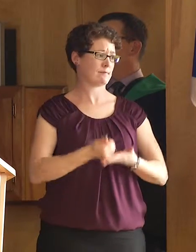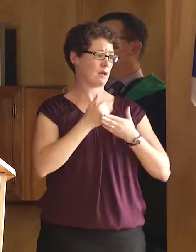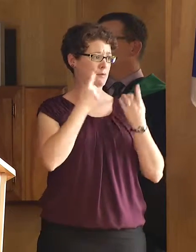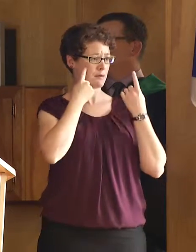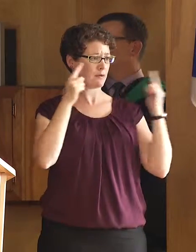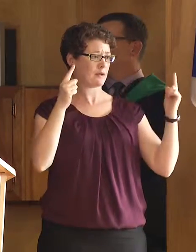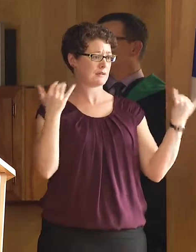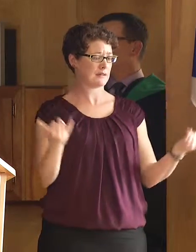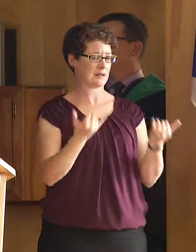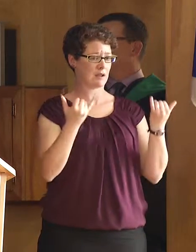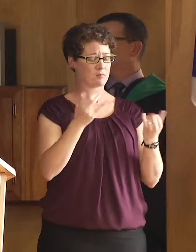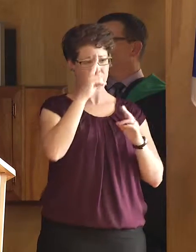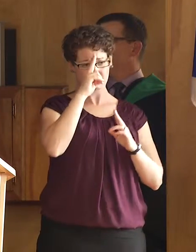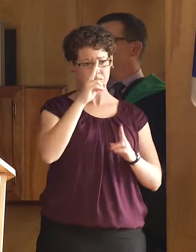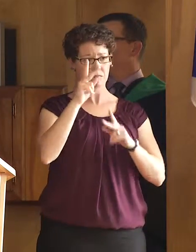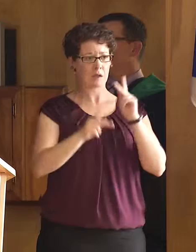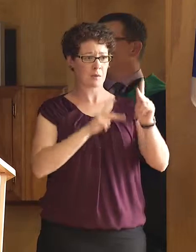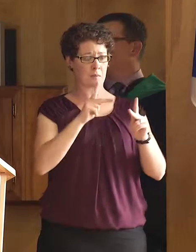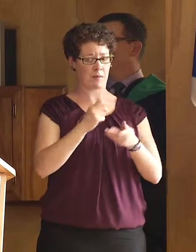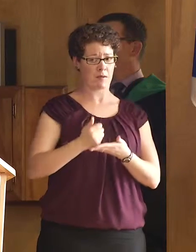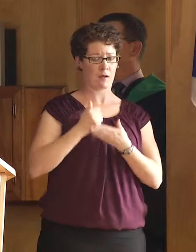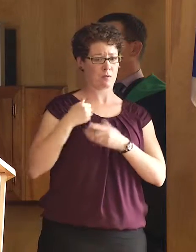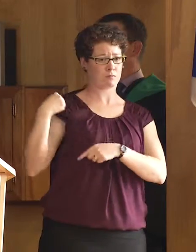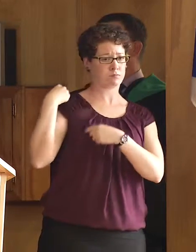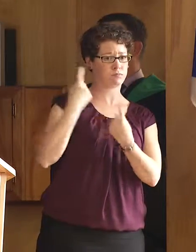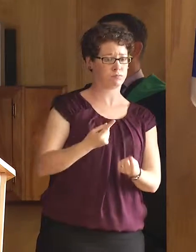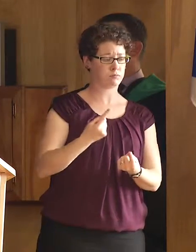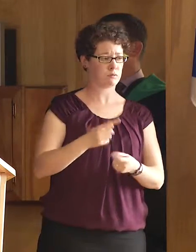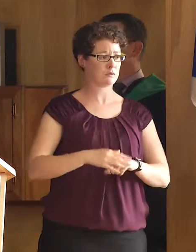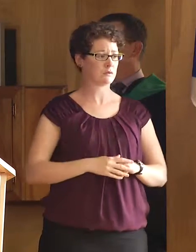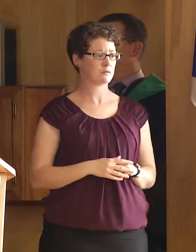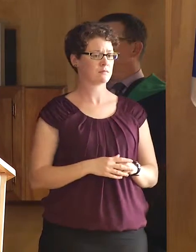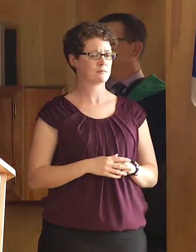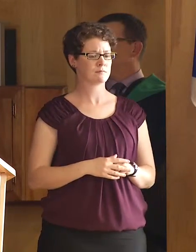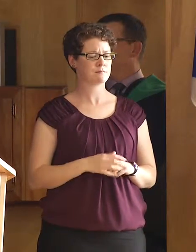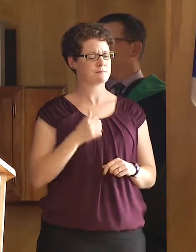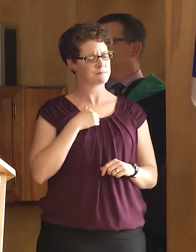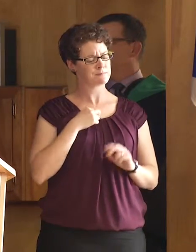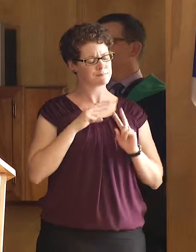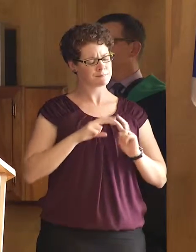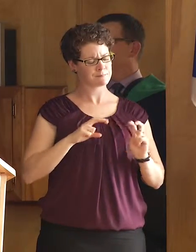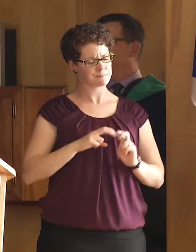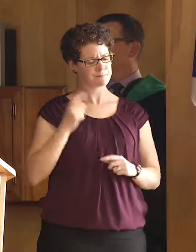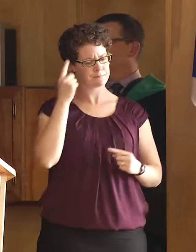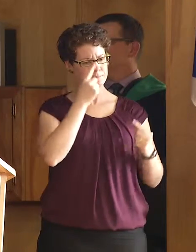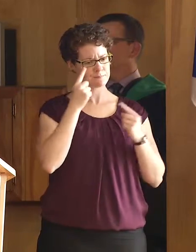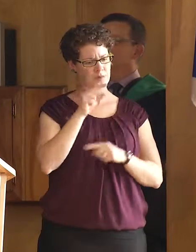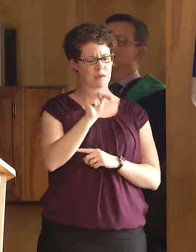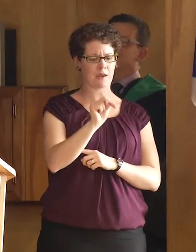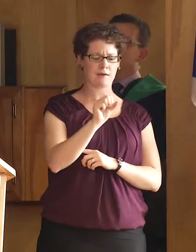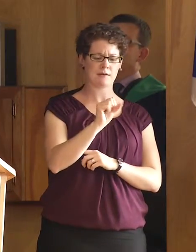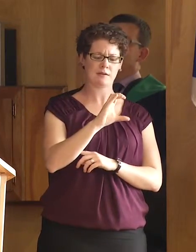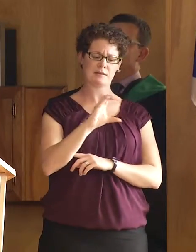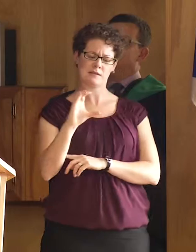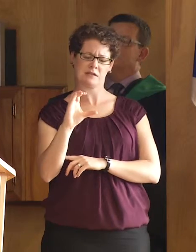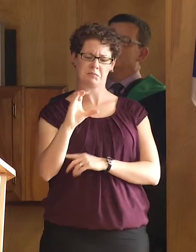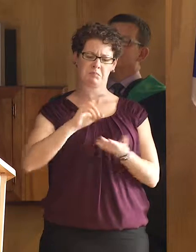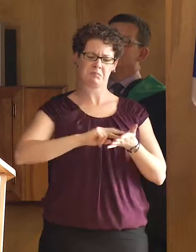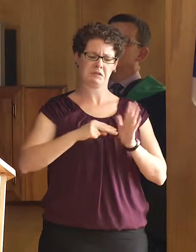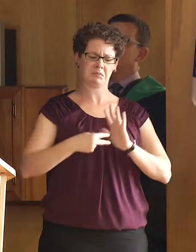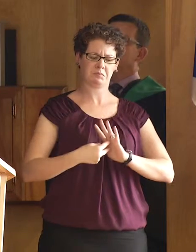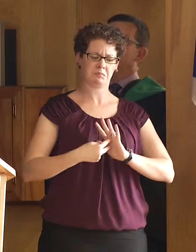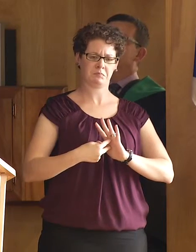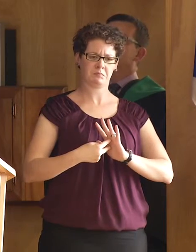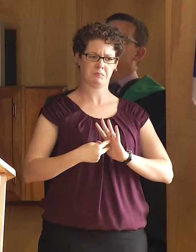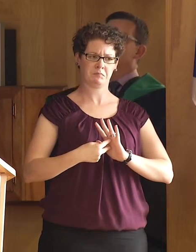possible, and we should honor those who have got us here. I often ask myself, what does Nova Scotia Community College mean